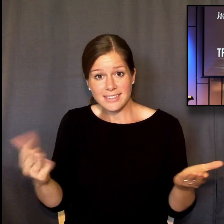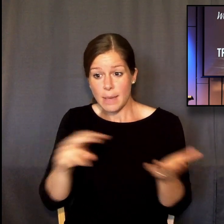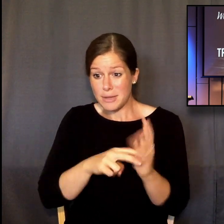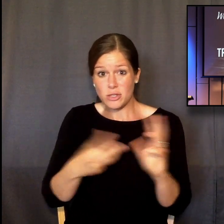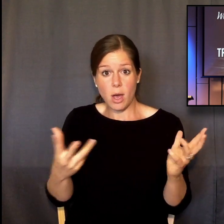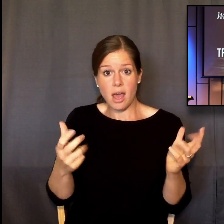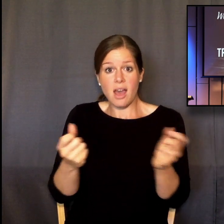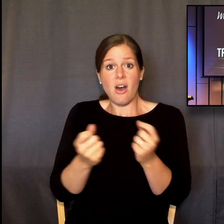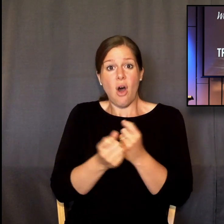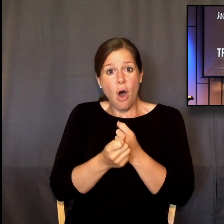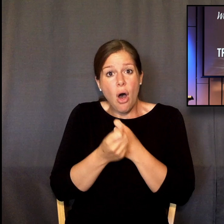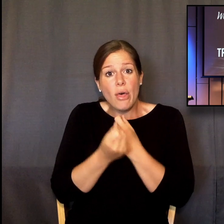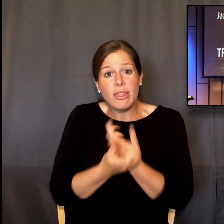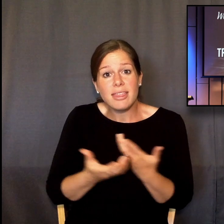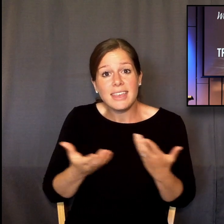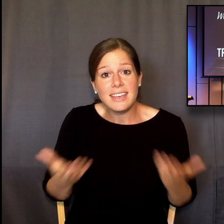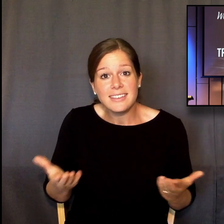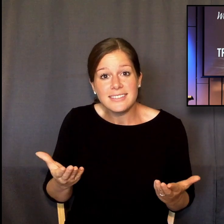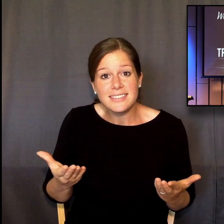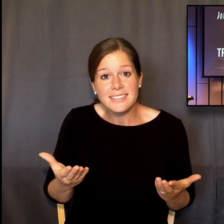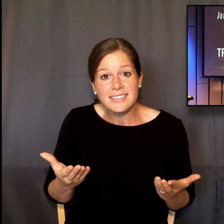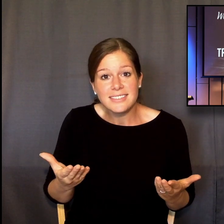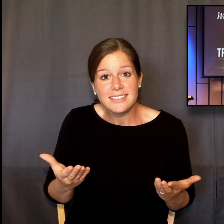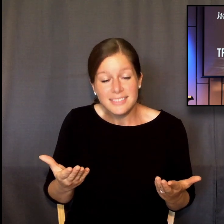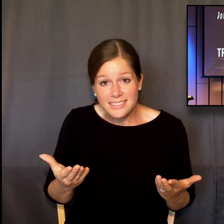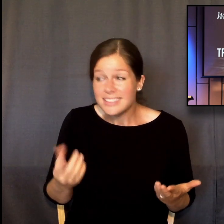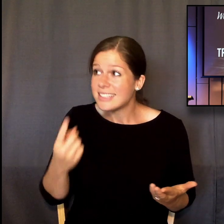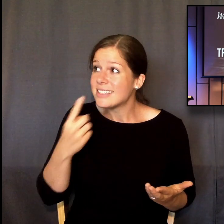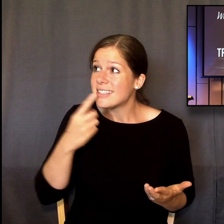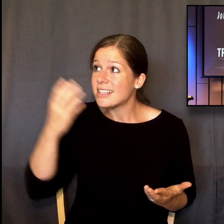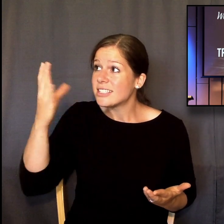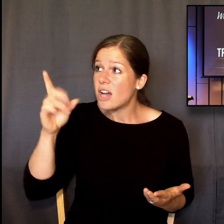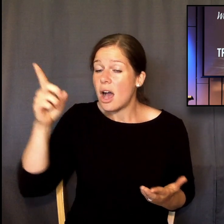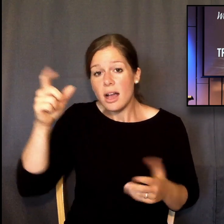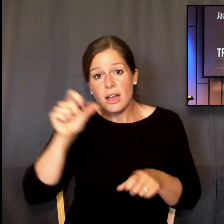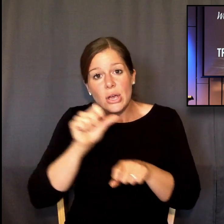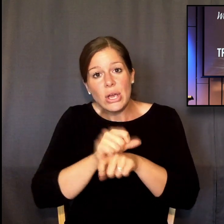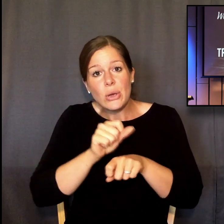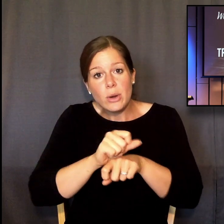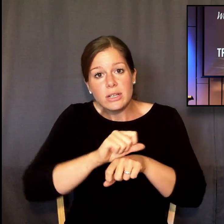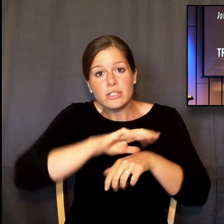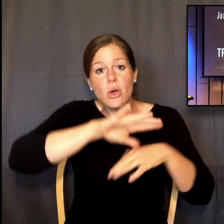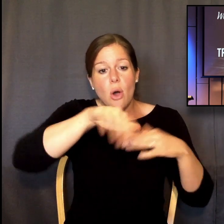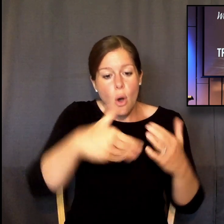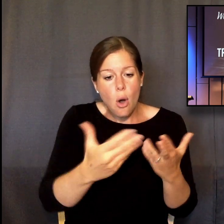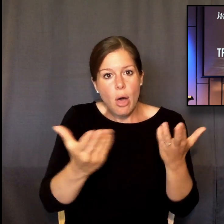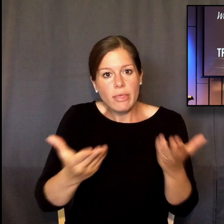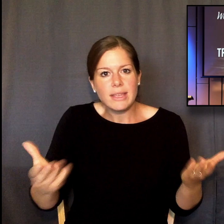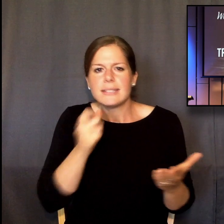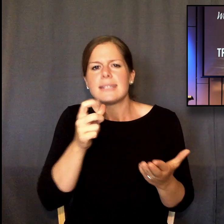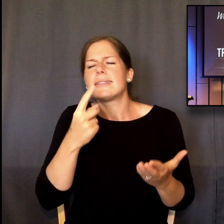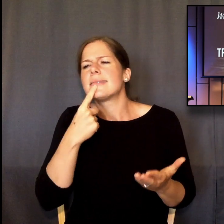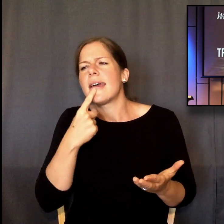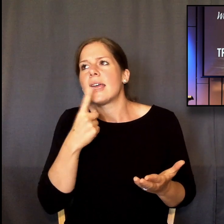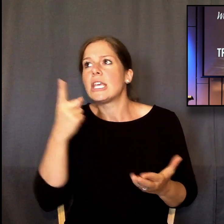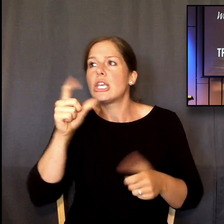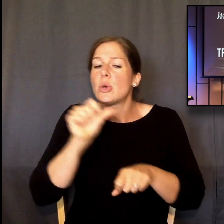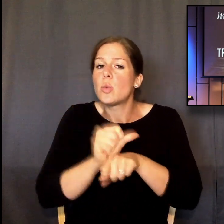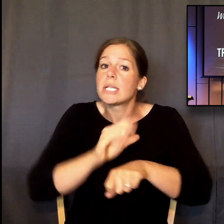God works all things. It doesn't say he works on all things. It doesn't say that he works like